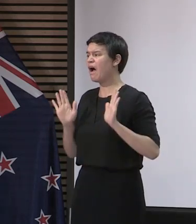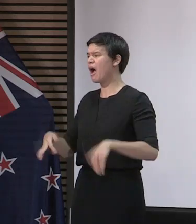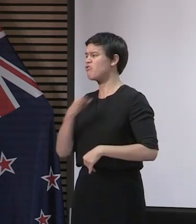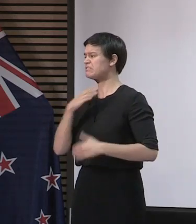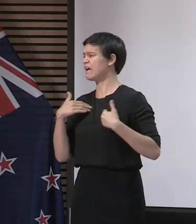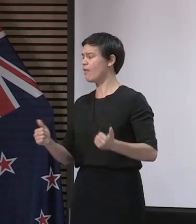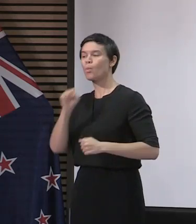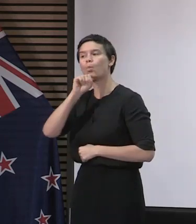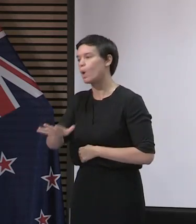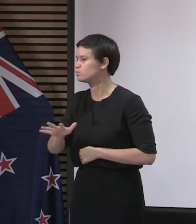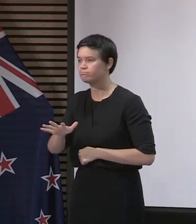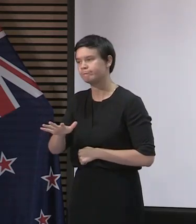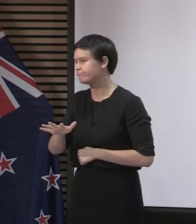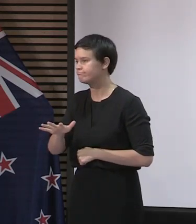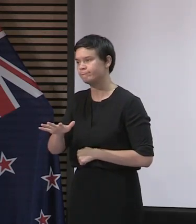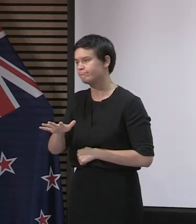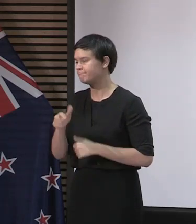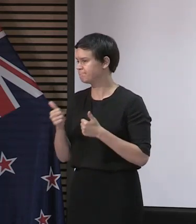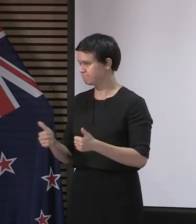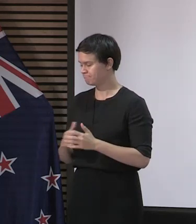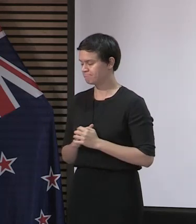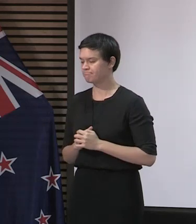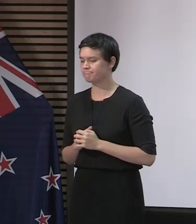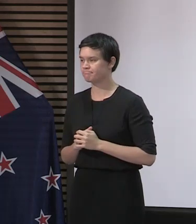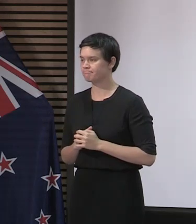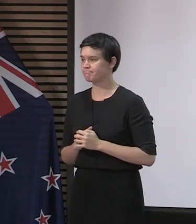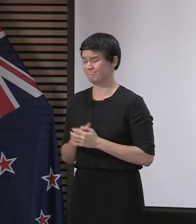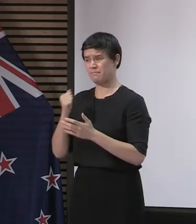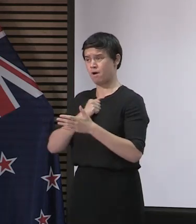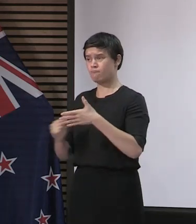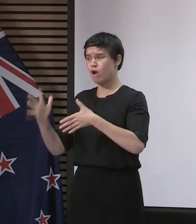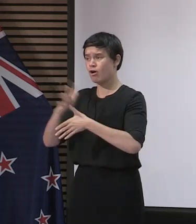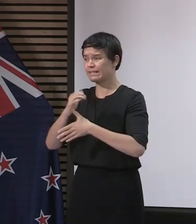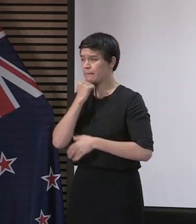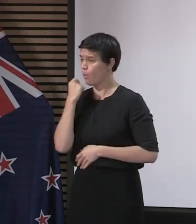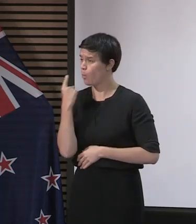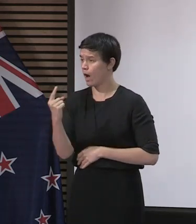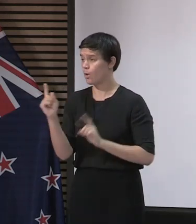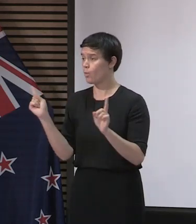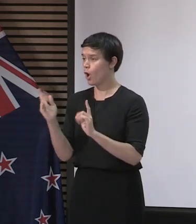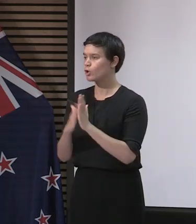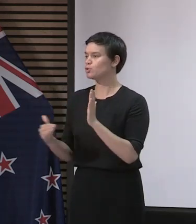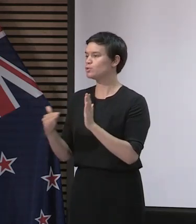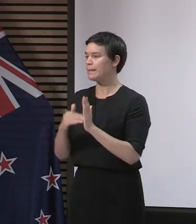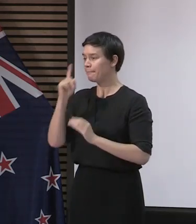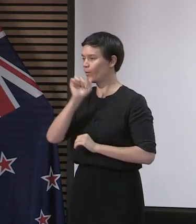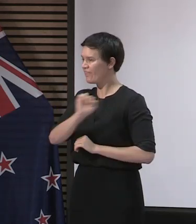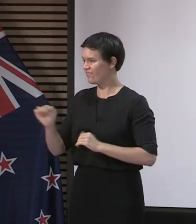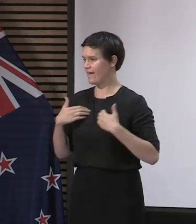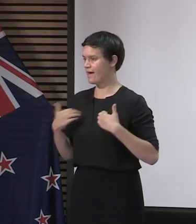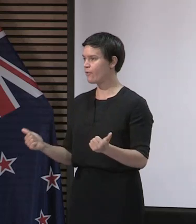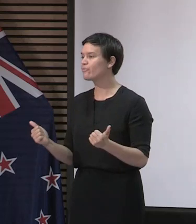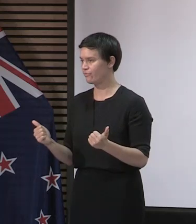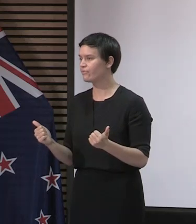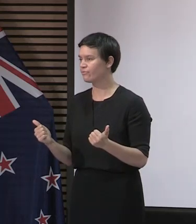priority, as it has been throughout these recent weeks, is the health of New Zealanders because that is also the way that we can protect livelihoods. Of course,